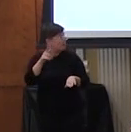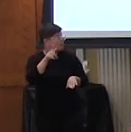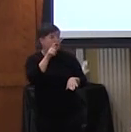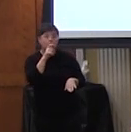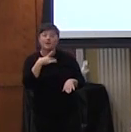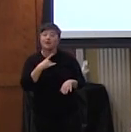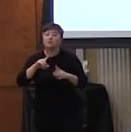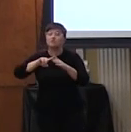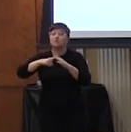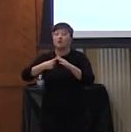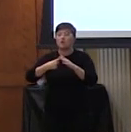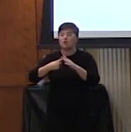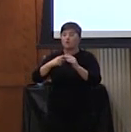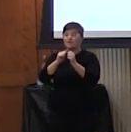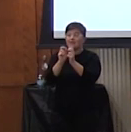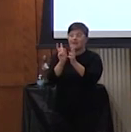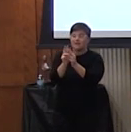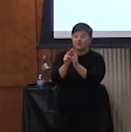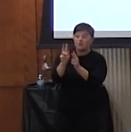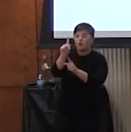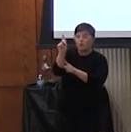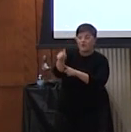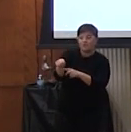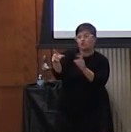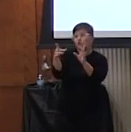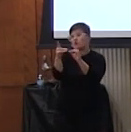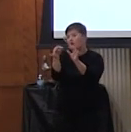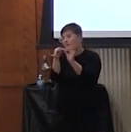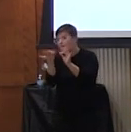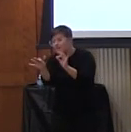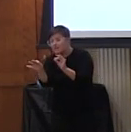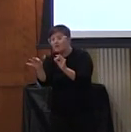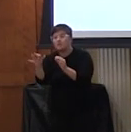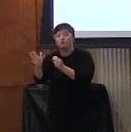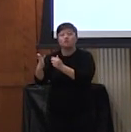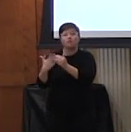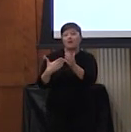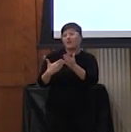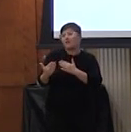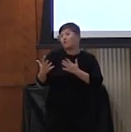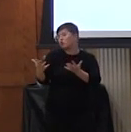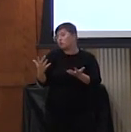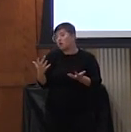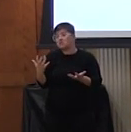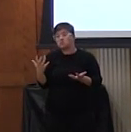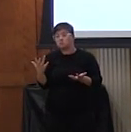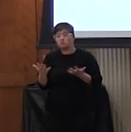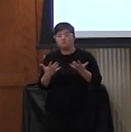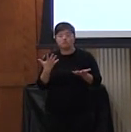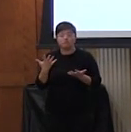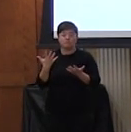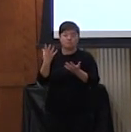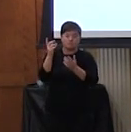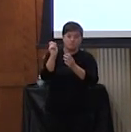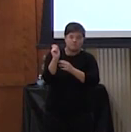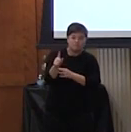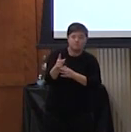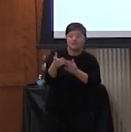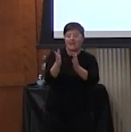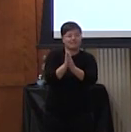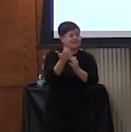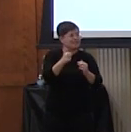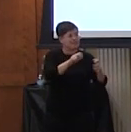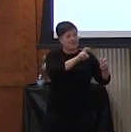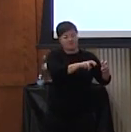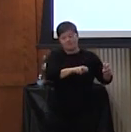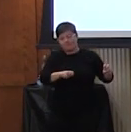who would like to start us out with either a question or a comment whatever you would like to um address to any one of